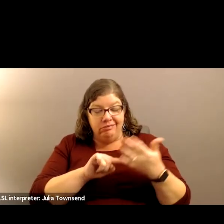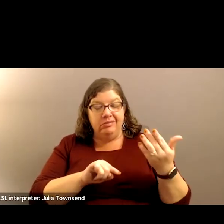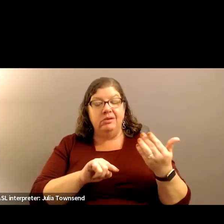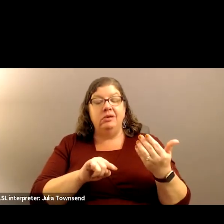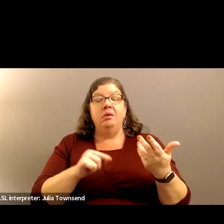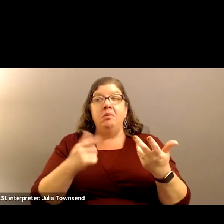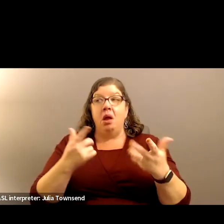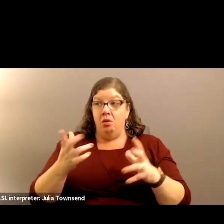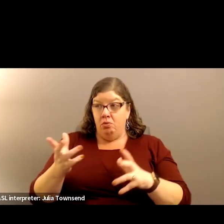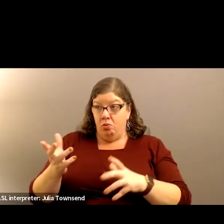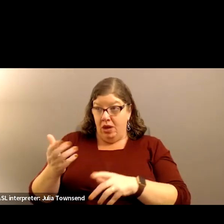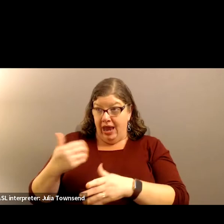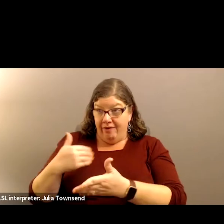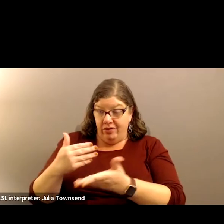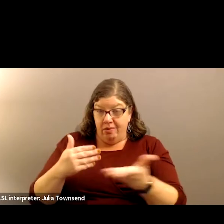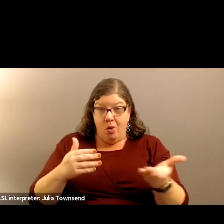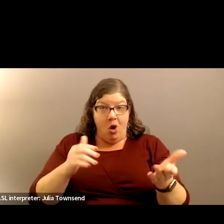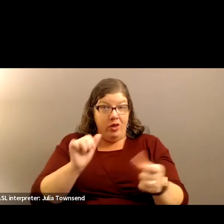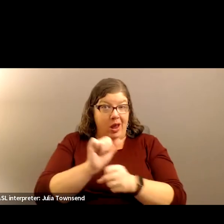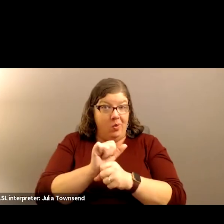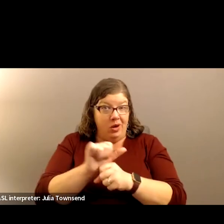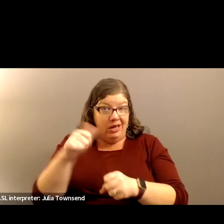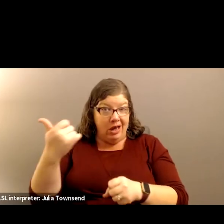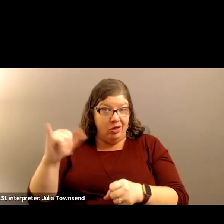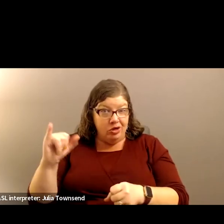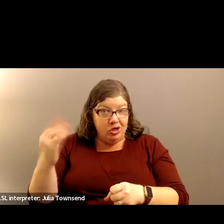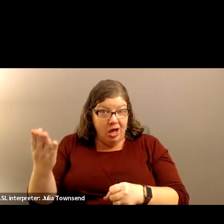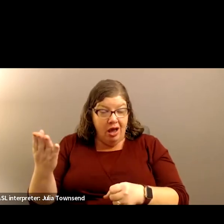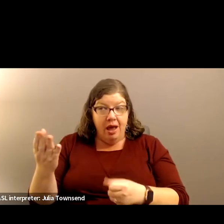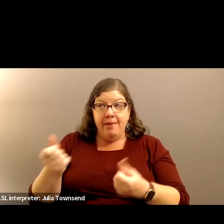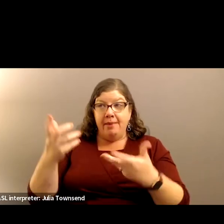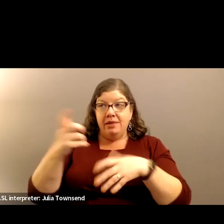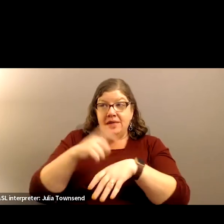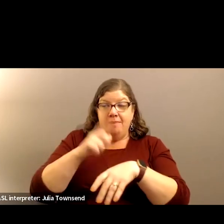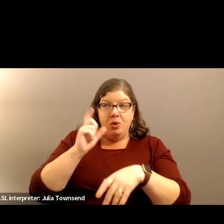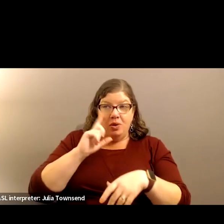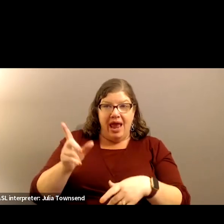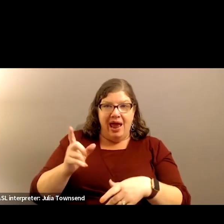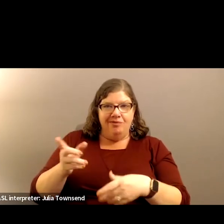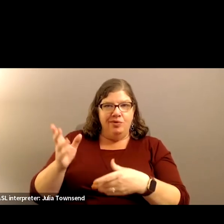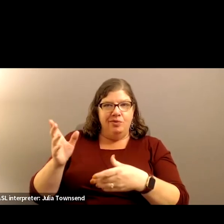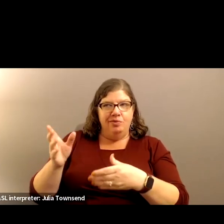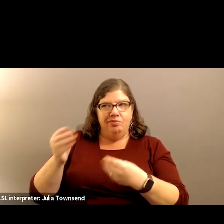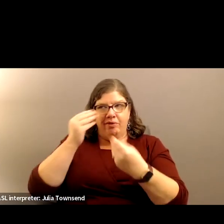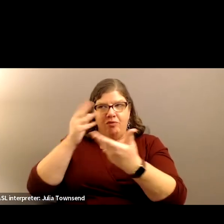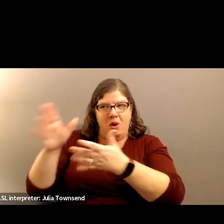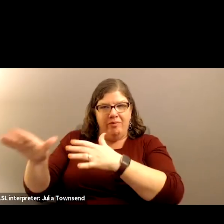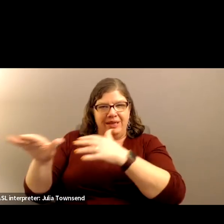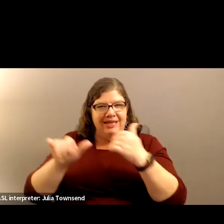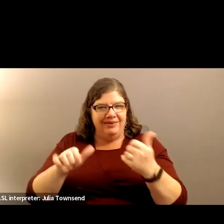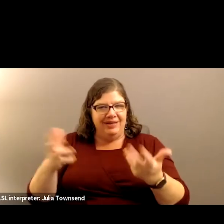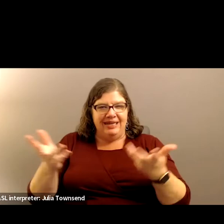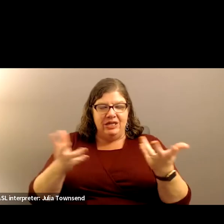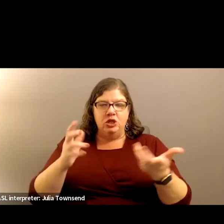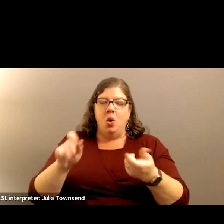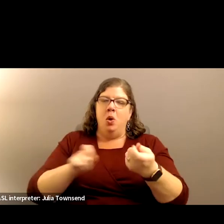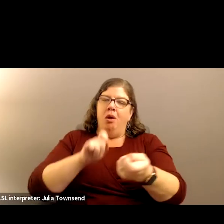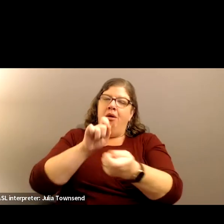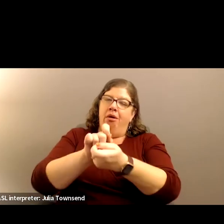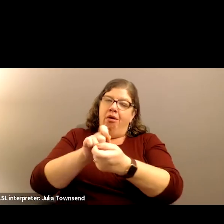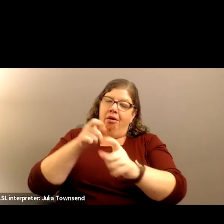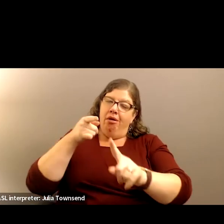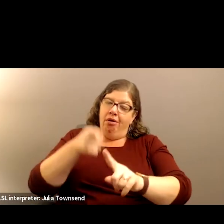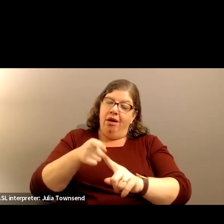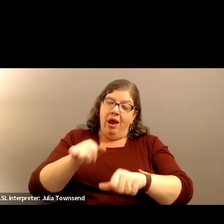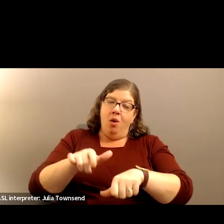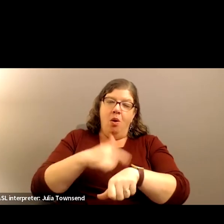are they working at another job and how much time do they have to give? So it's really hard to pinpoint down how